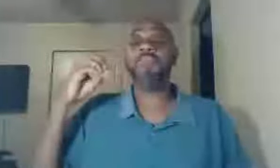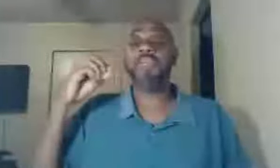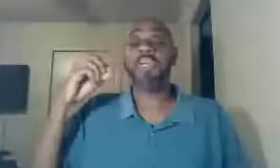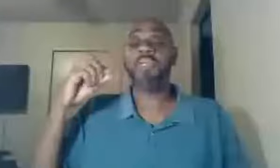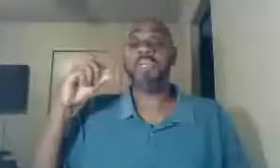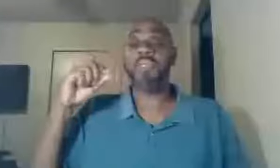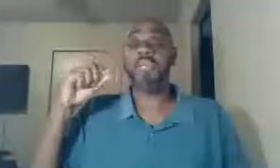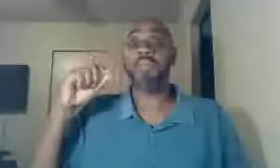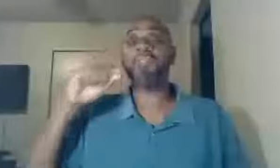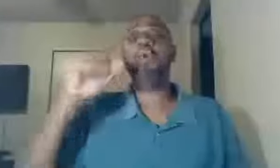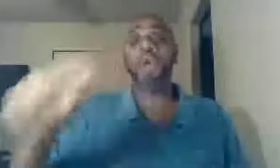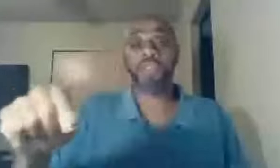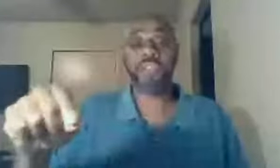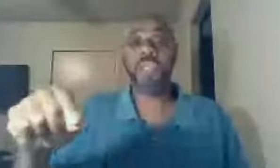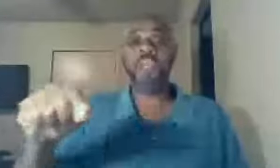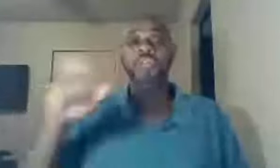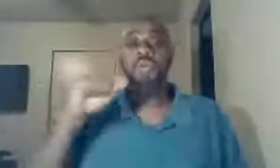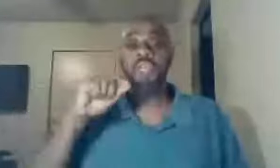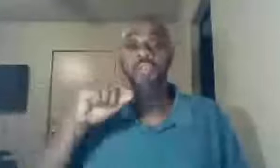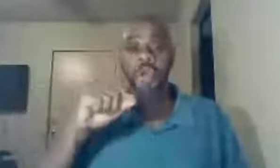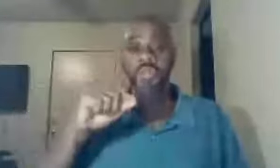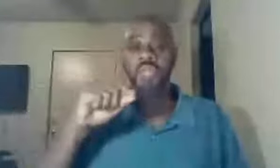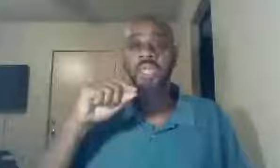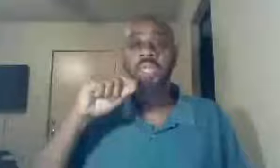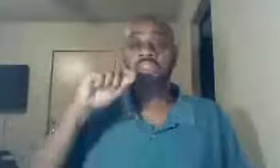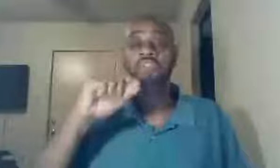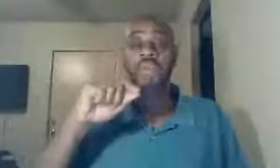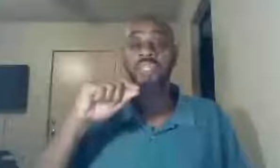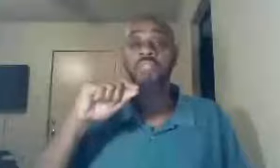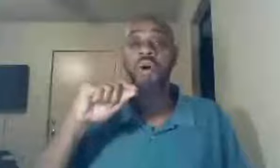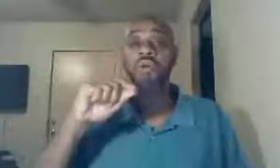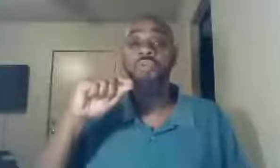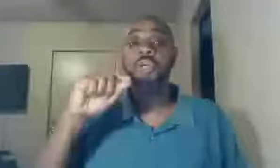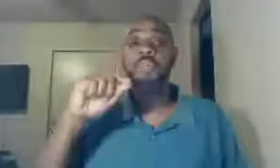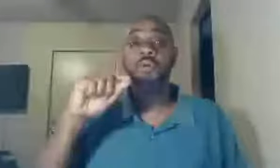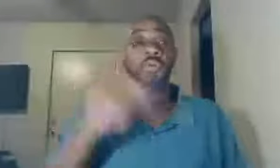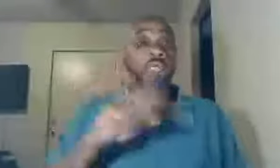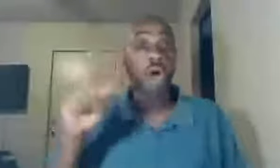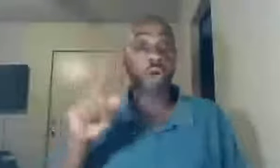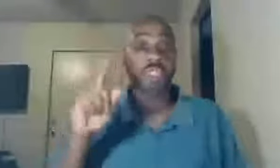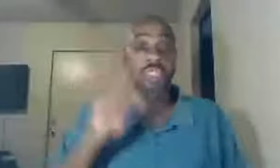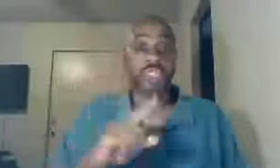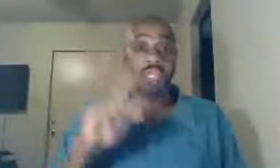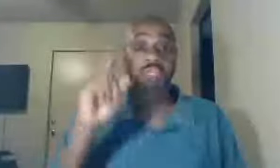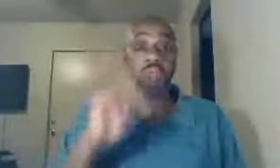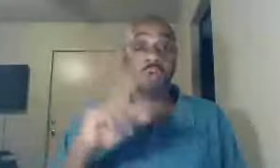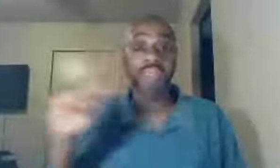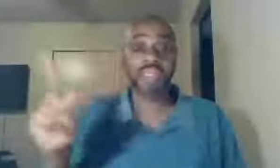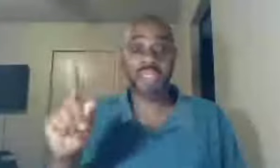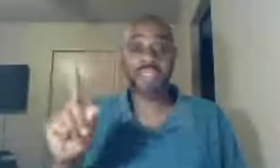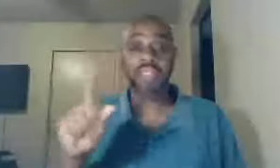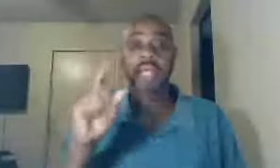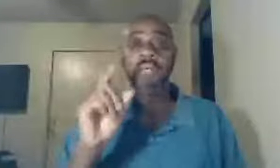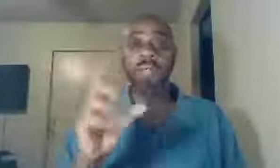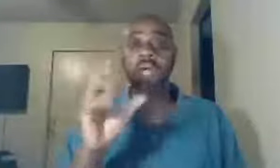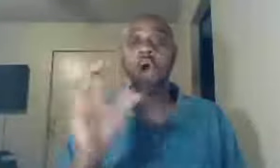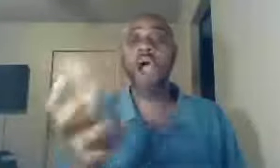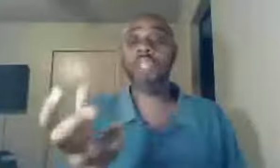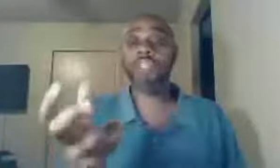the retorts, to his words, he's addressing those, whom he knows, considering he's a Roman citizen, may argue,